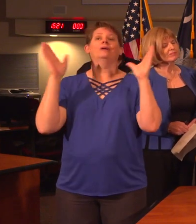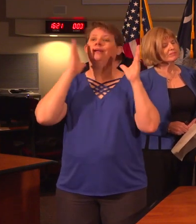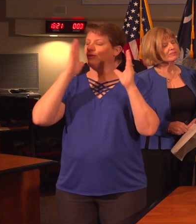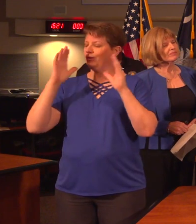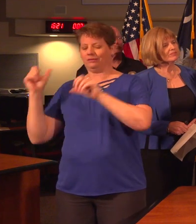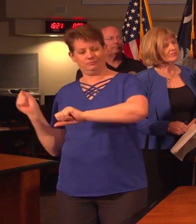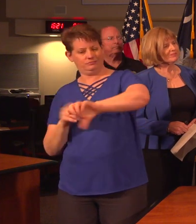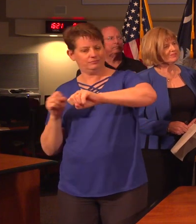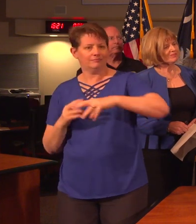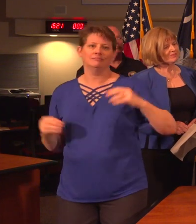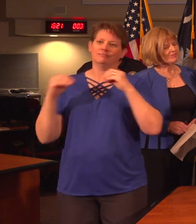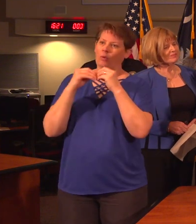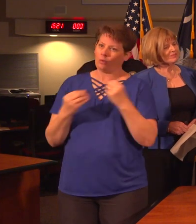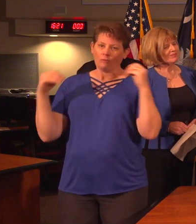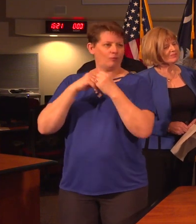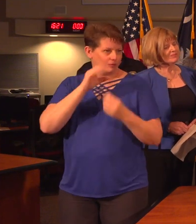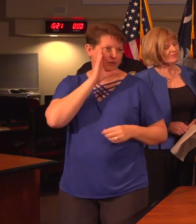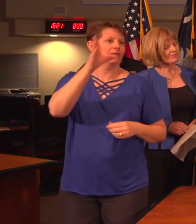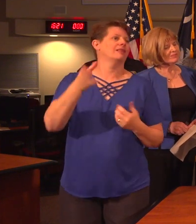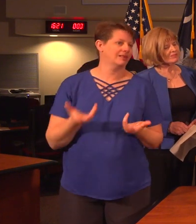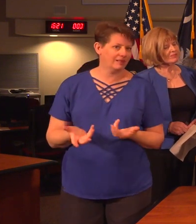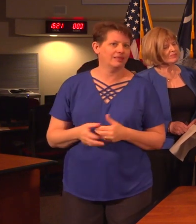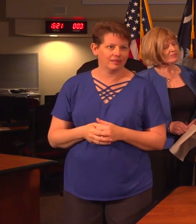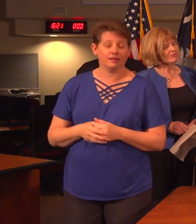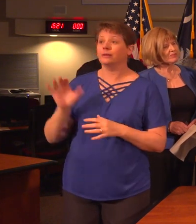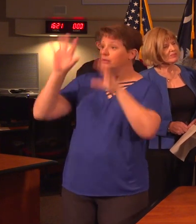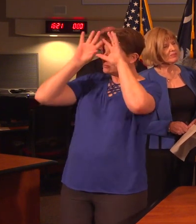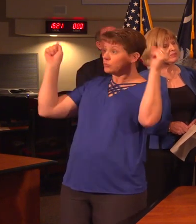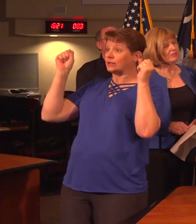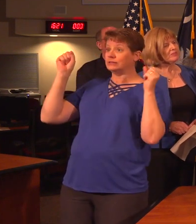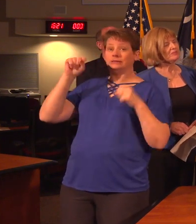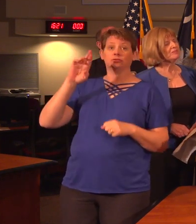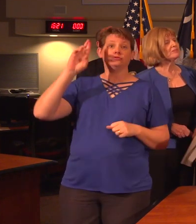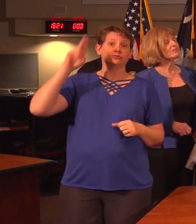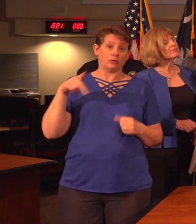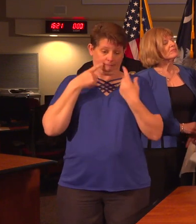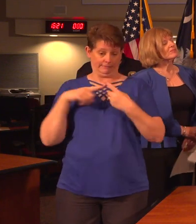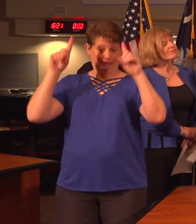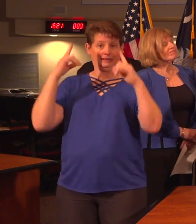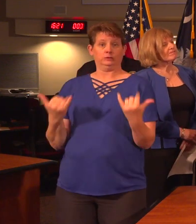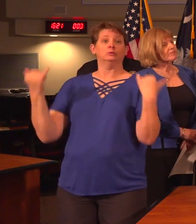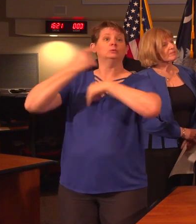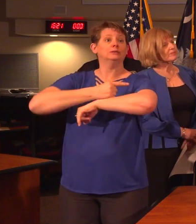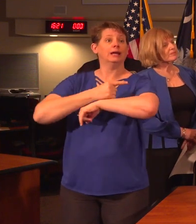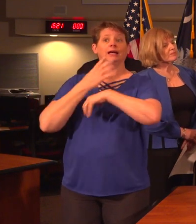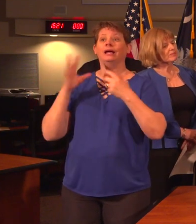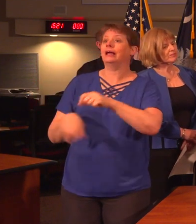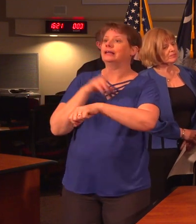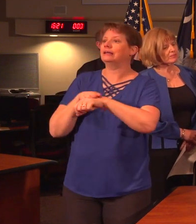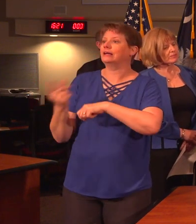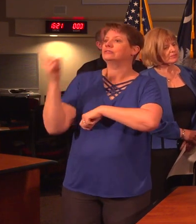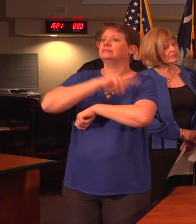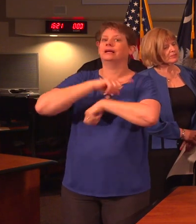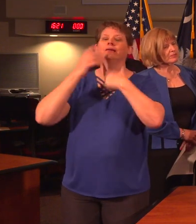restocked and restocked and restocked. President Trump has declared today as a national day of